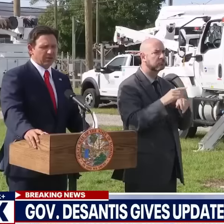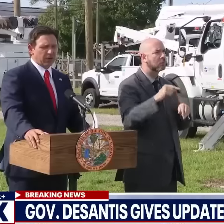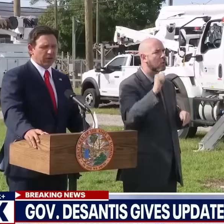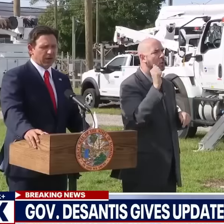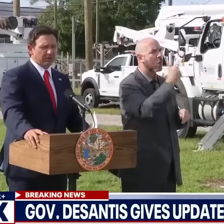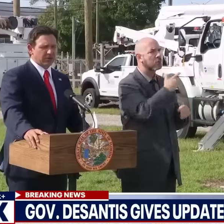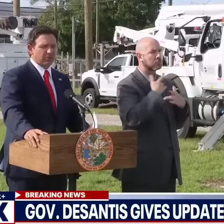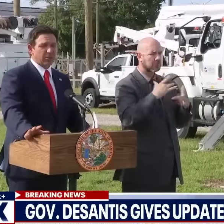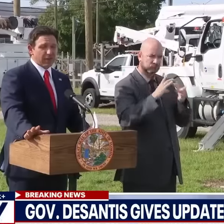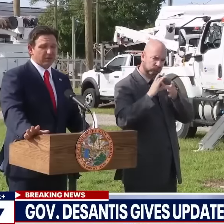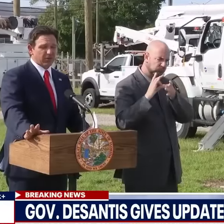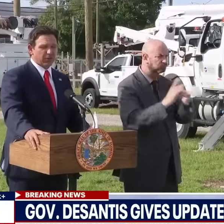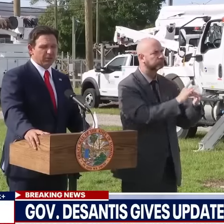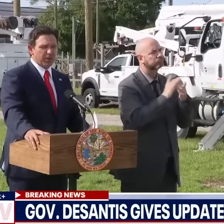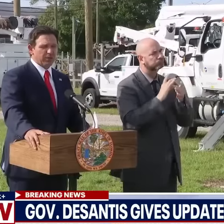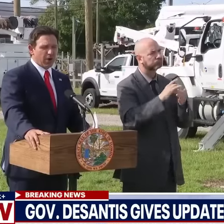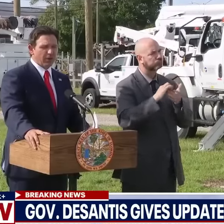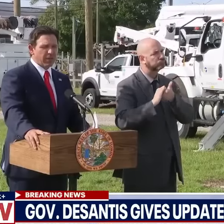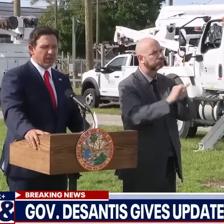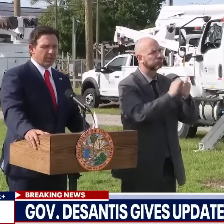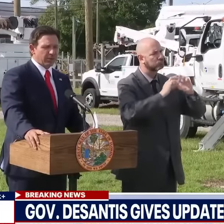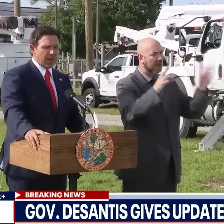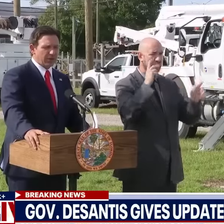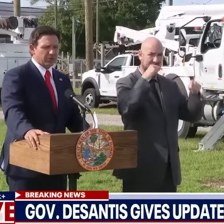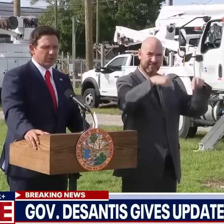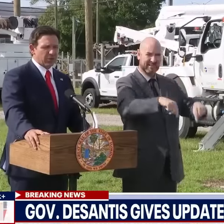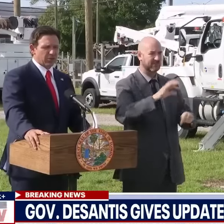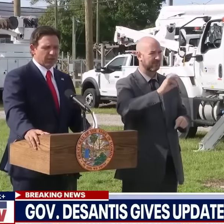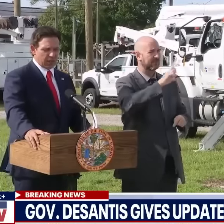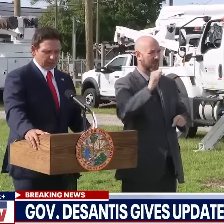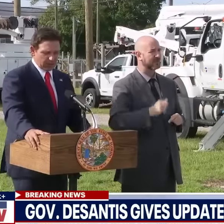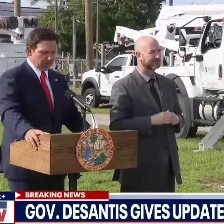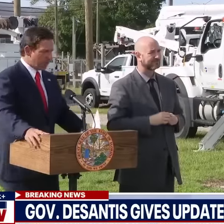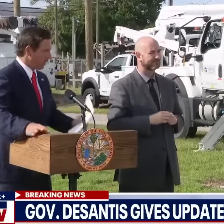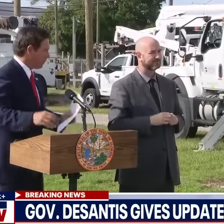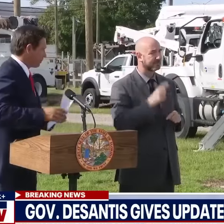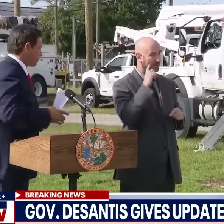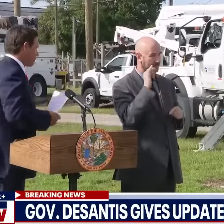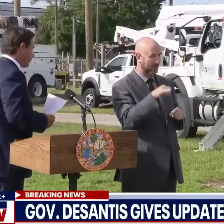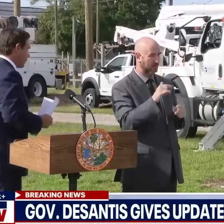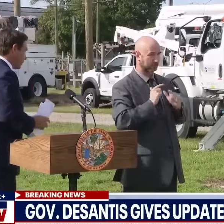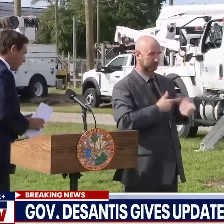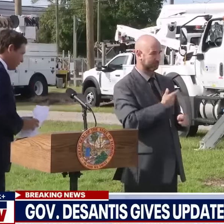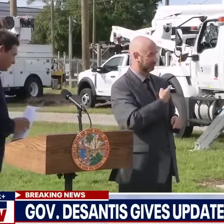in the state of Florida. So thanks for everyone who's been involved. And with that, I'll turn it over to Kevin Guthrie.